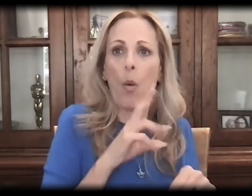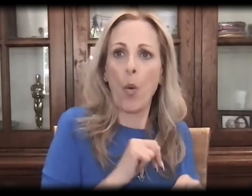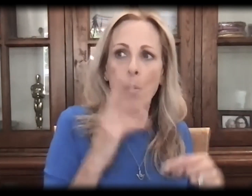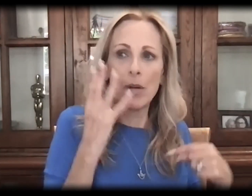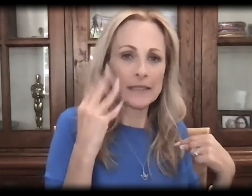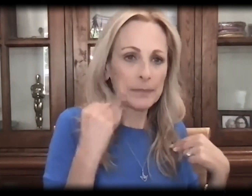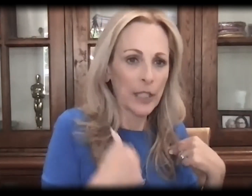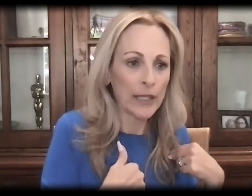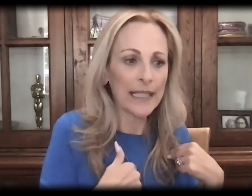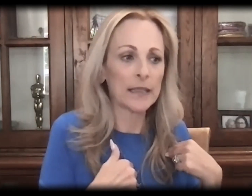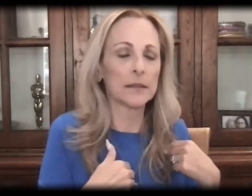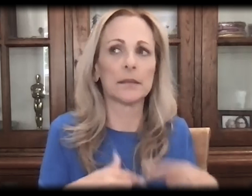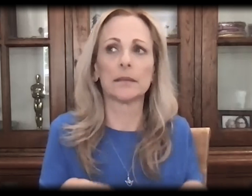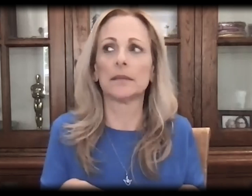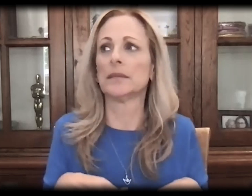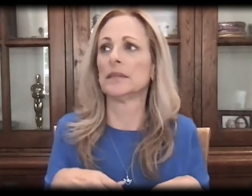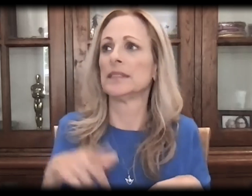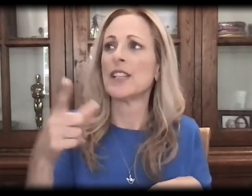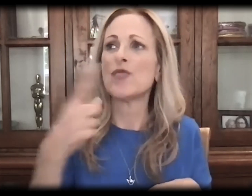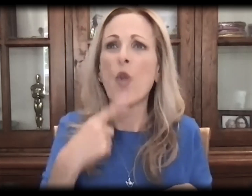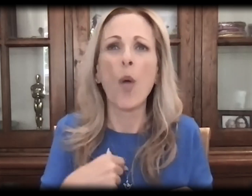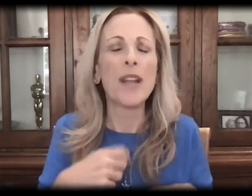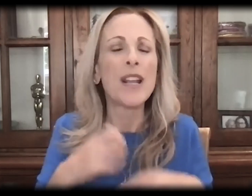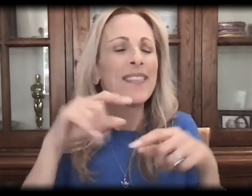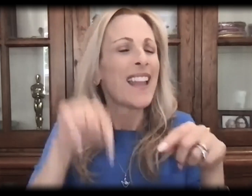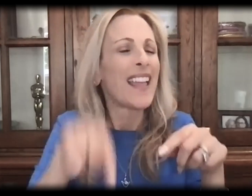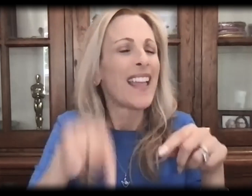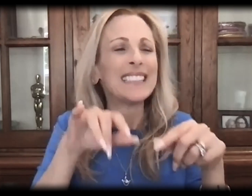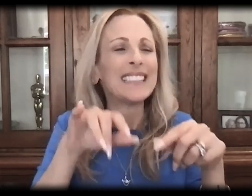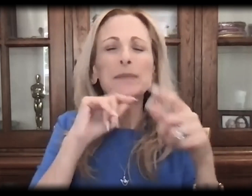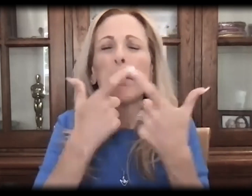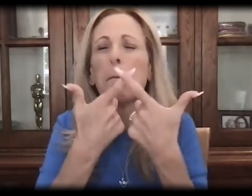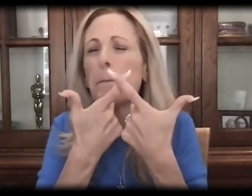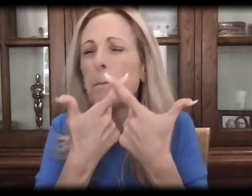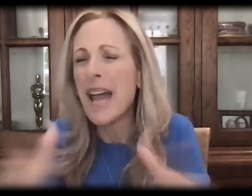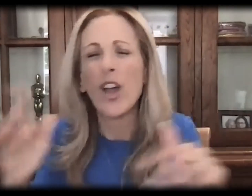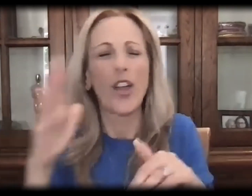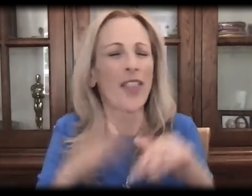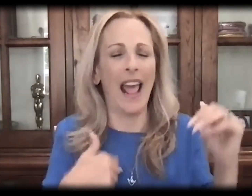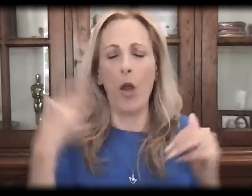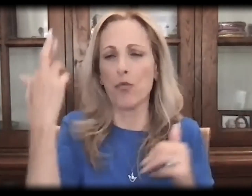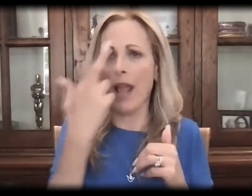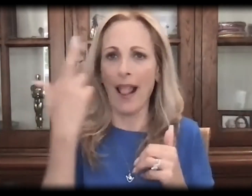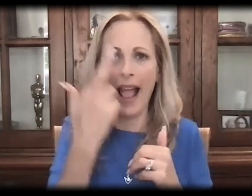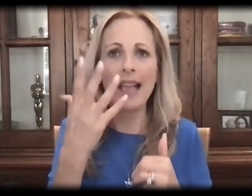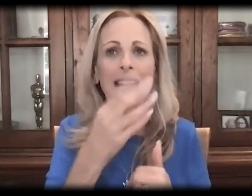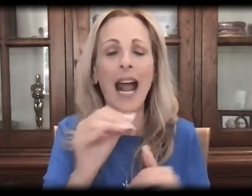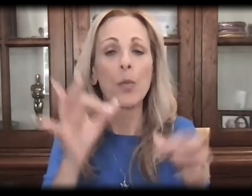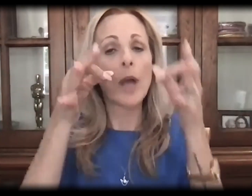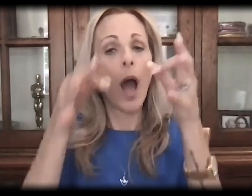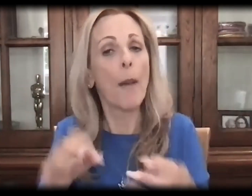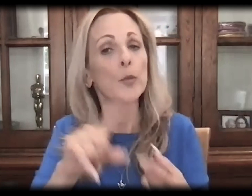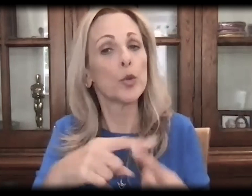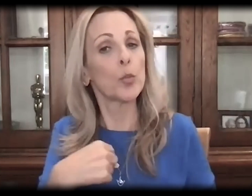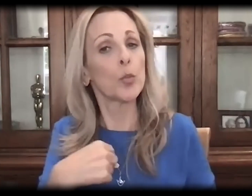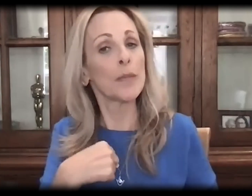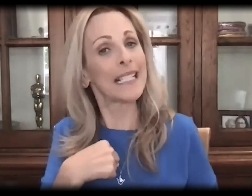and then see them through my experiences, telling me that this is bigger than I could ever realize,